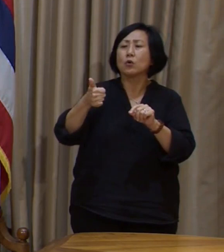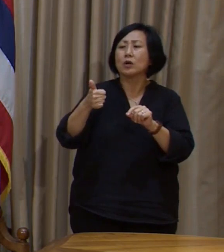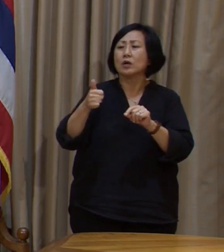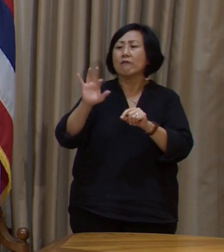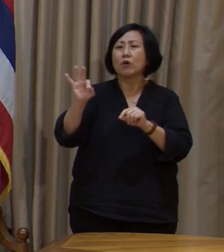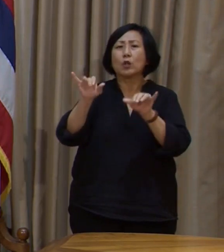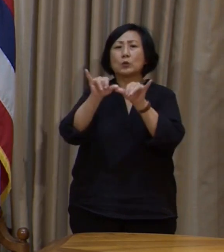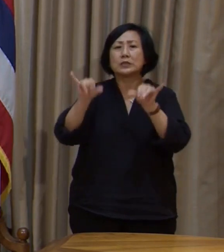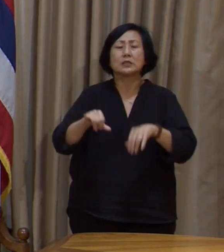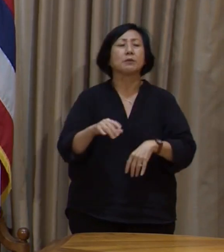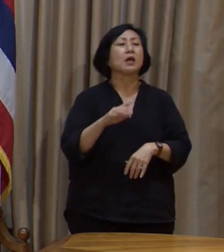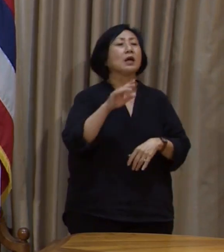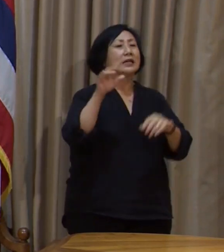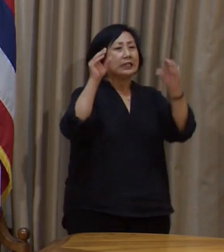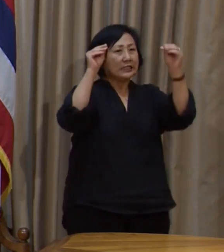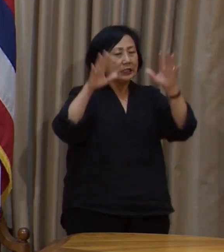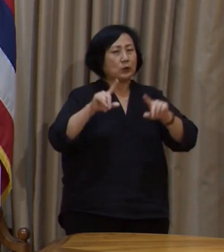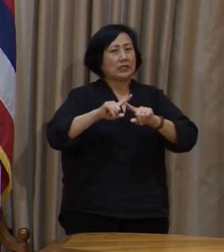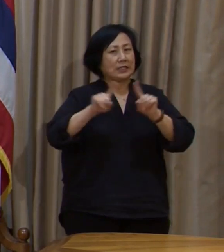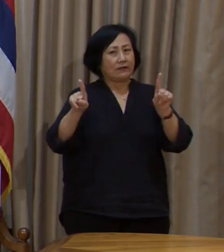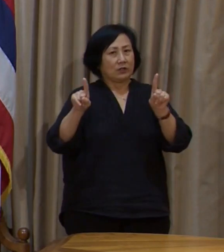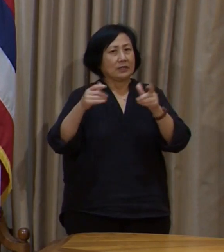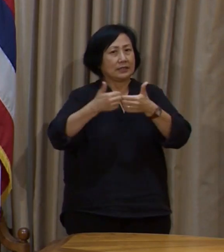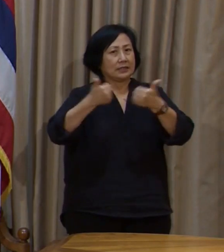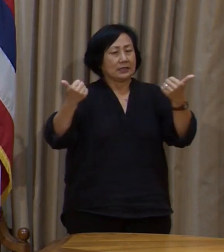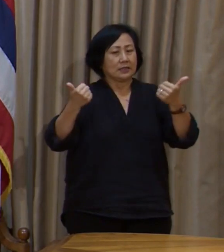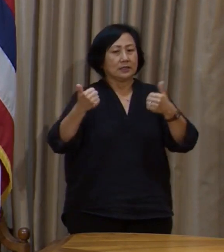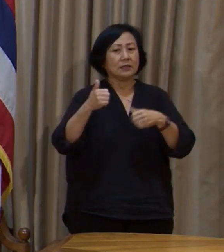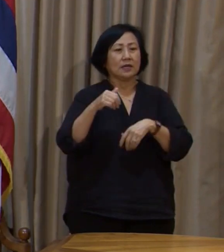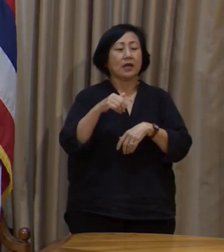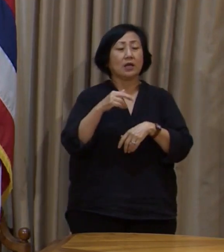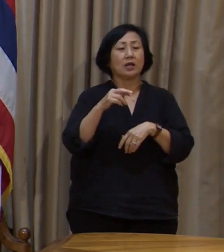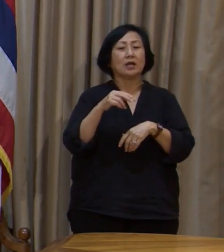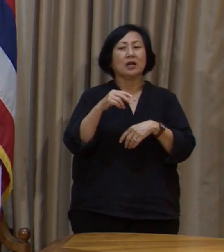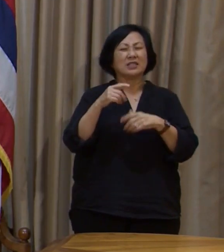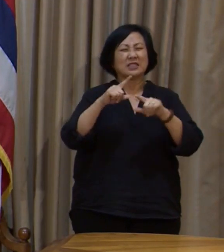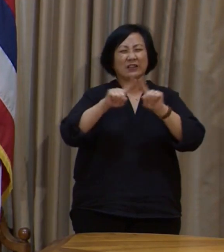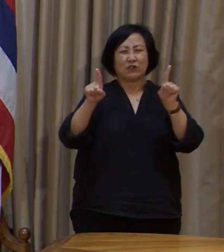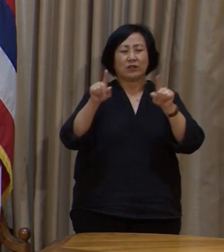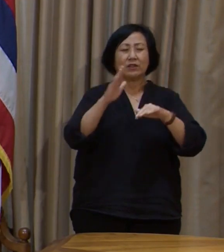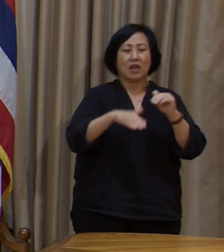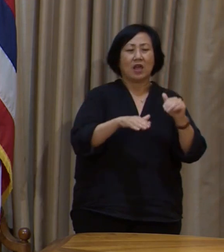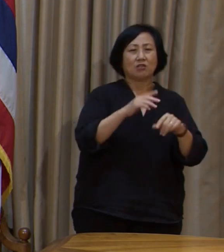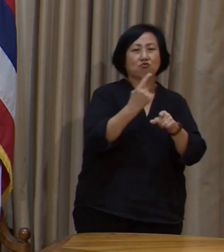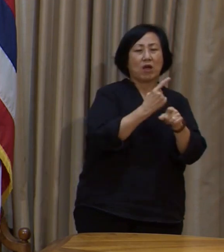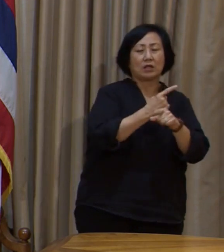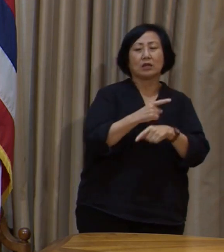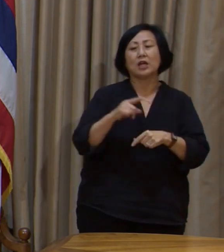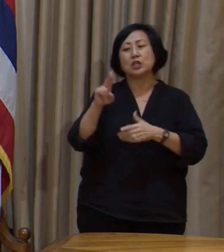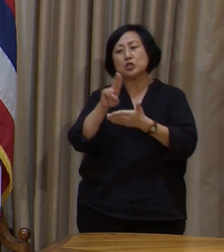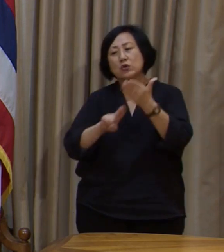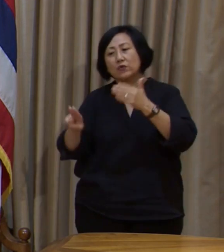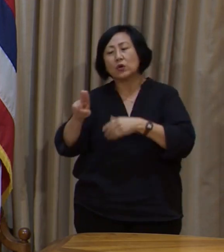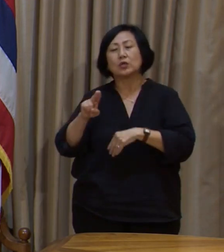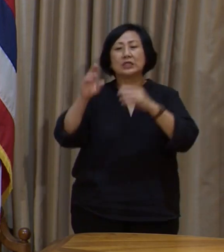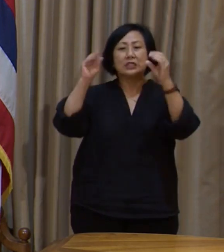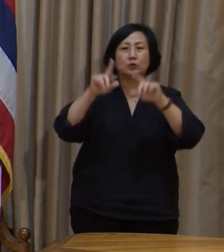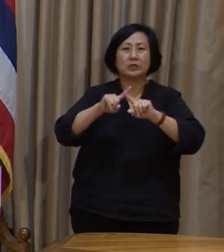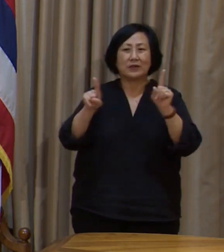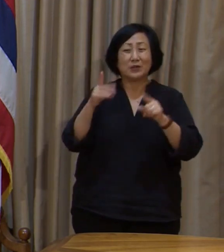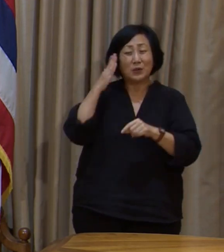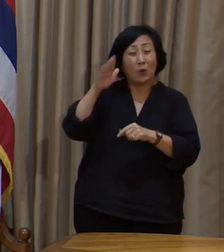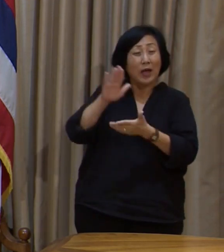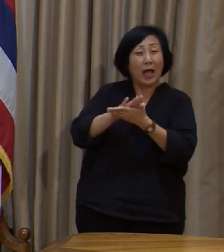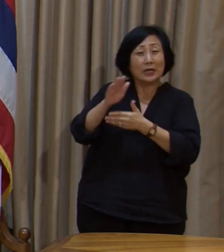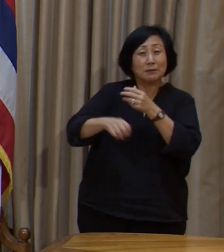They will be on a different furlough system, Rick, and the university is similar. You know, their academic years are